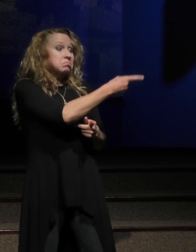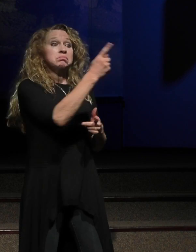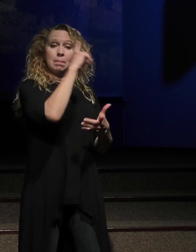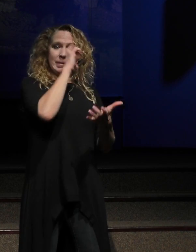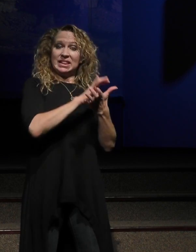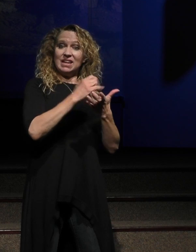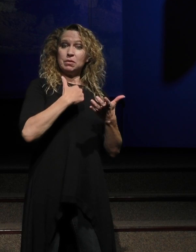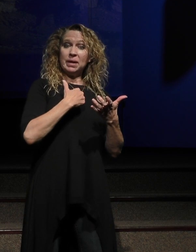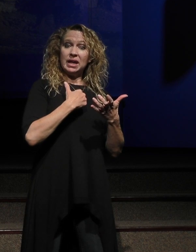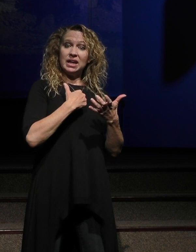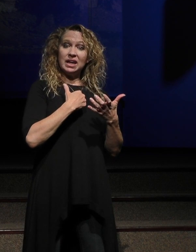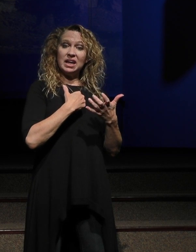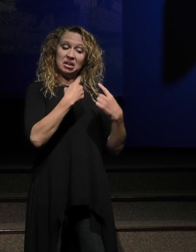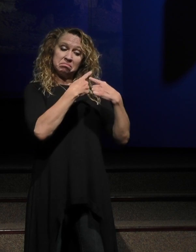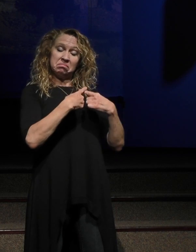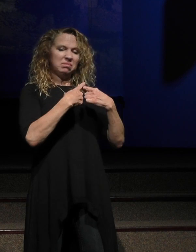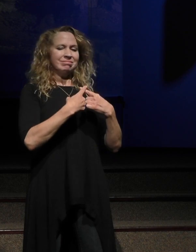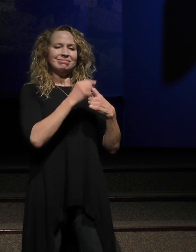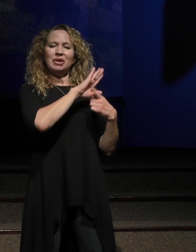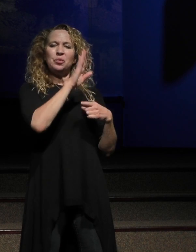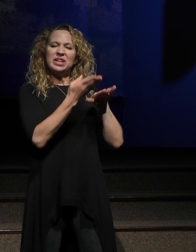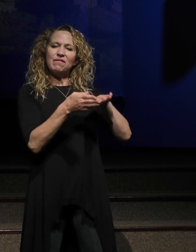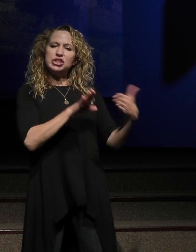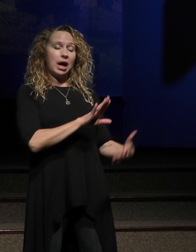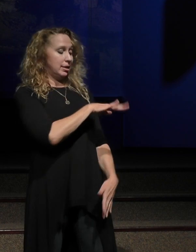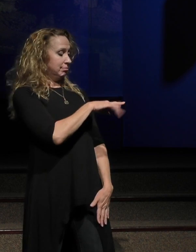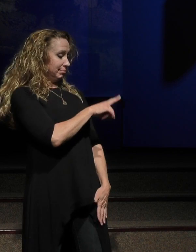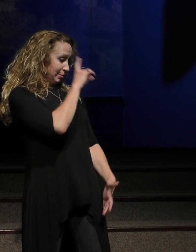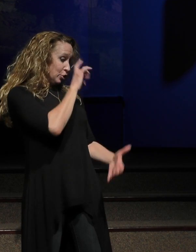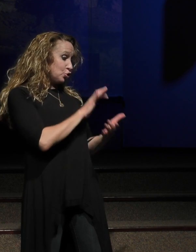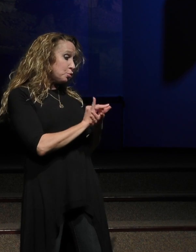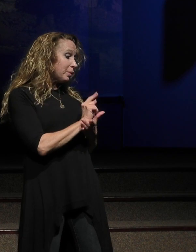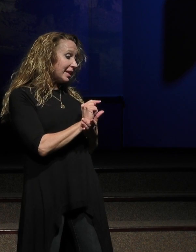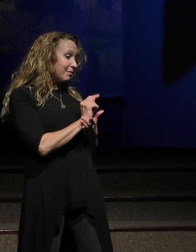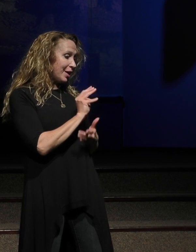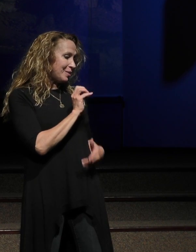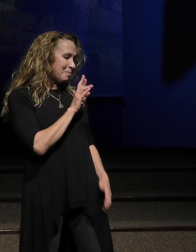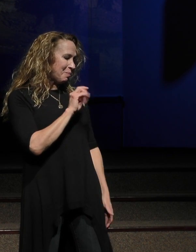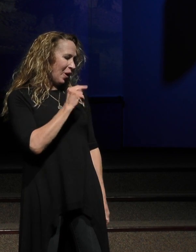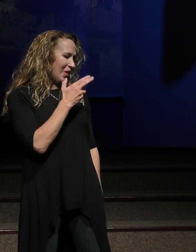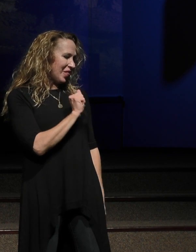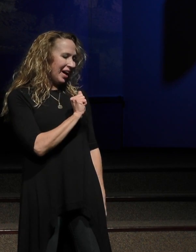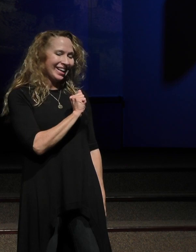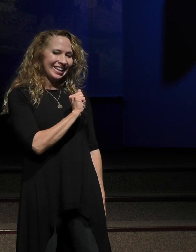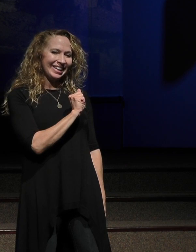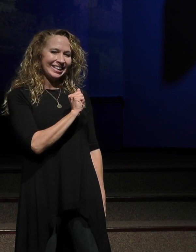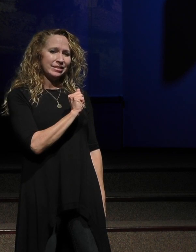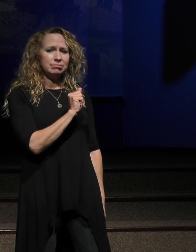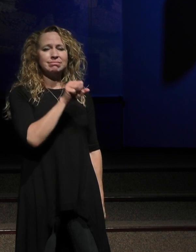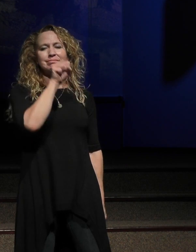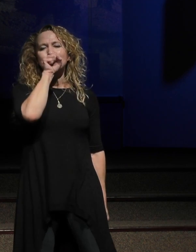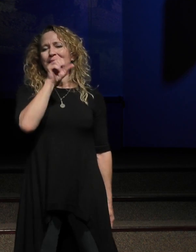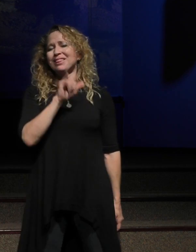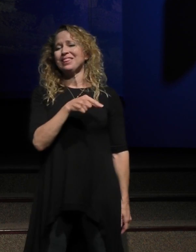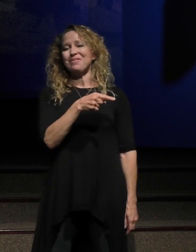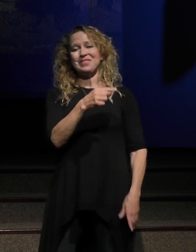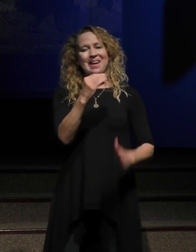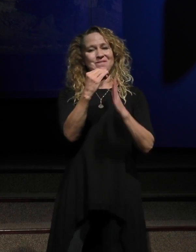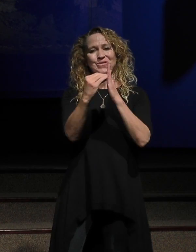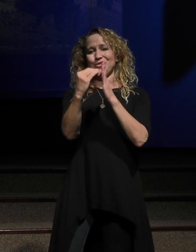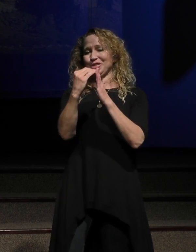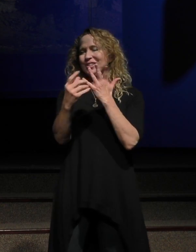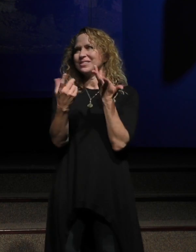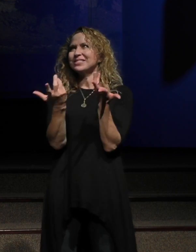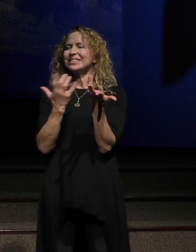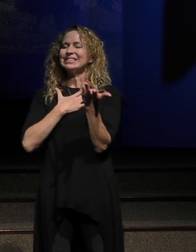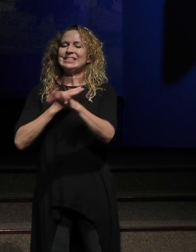never die. And then he says this, do you believe this, Martha? And what I love about this passage, this passage, this part of